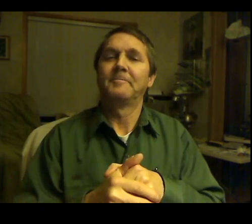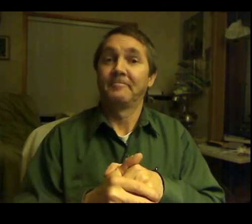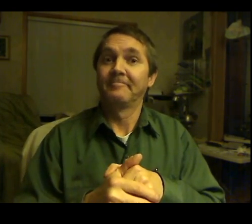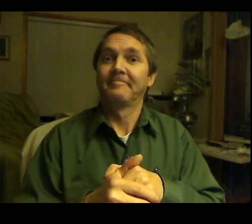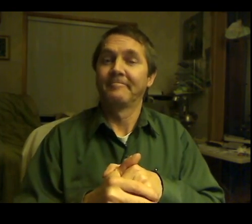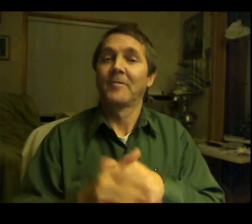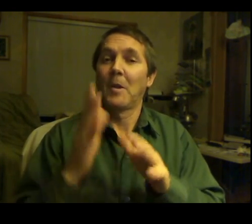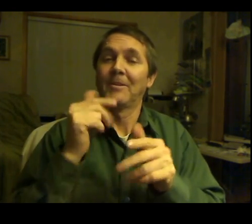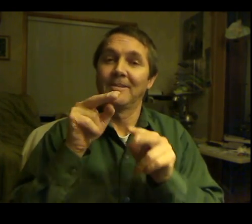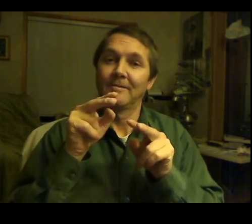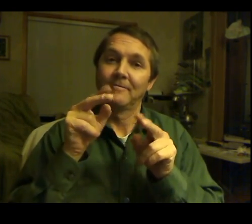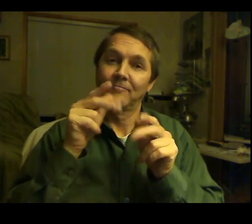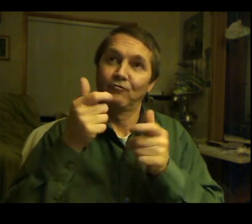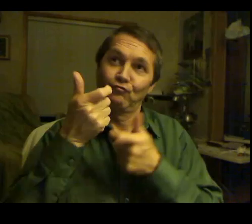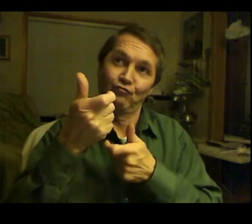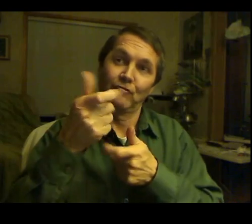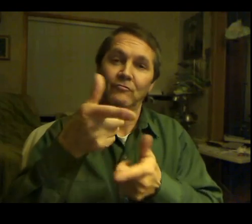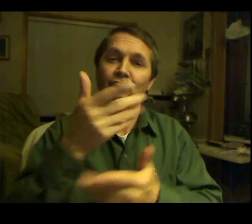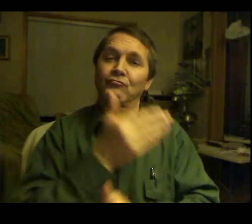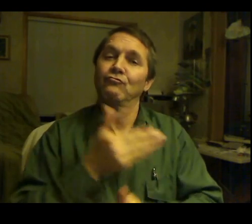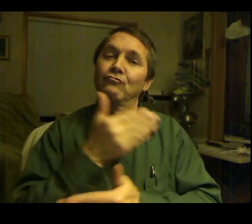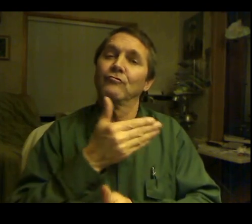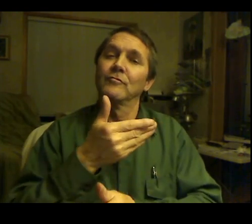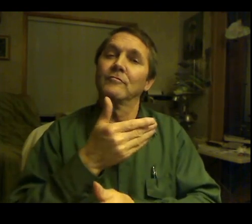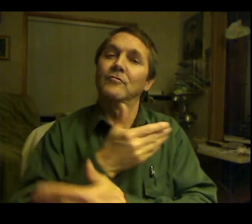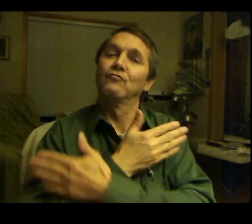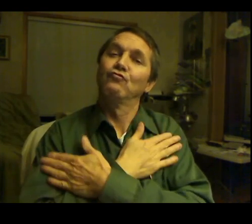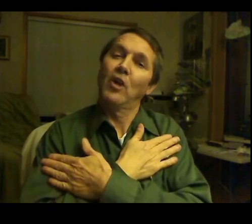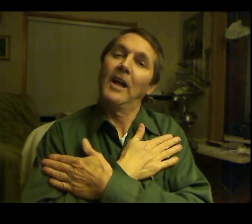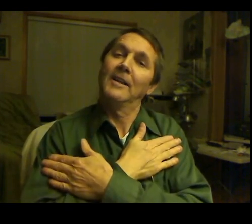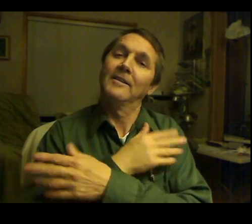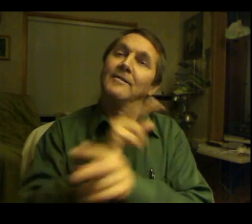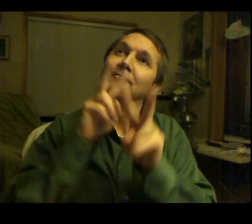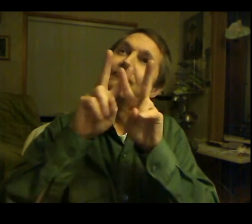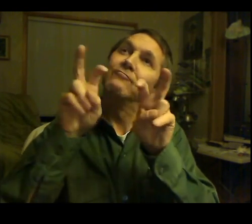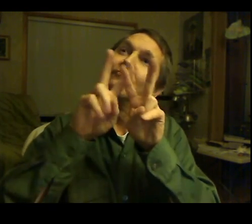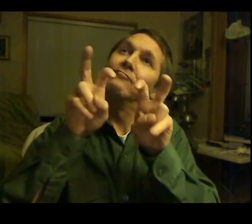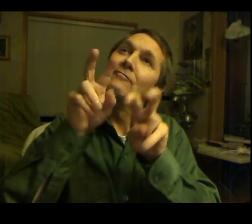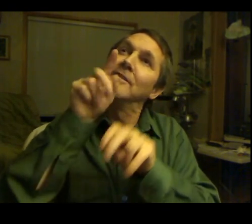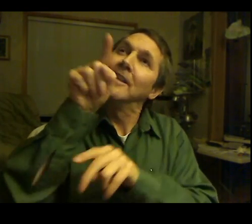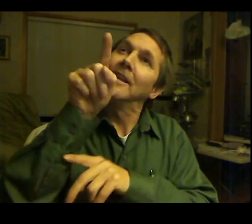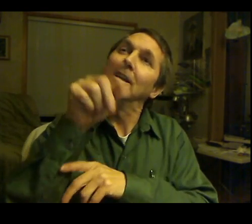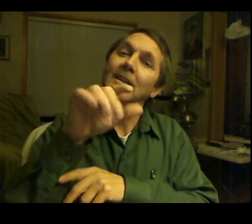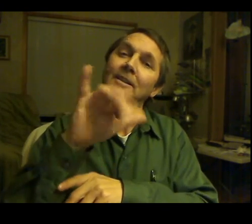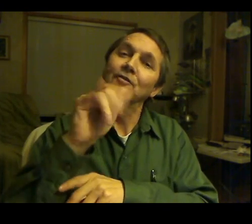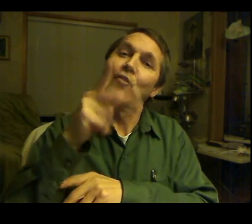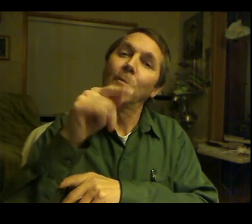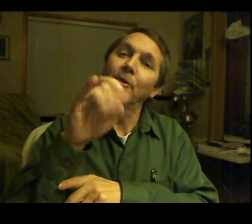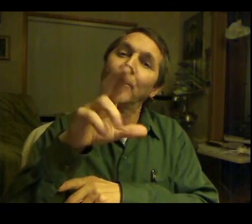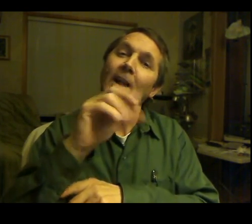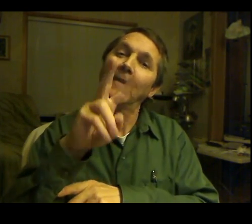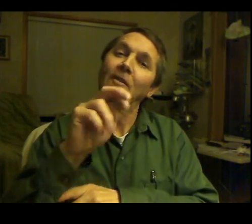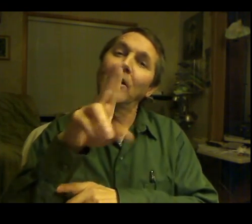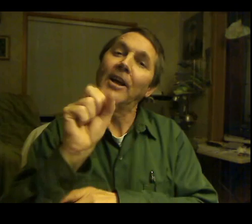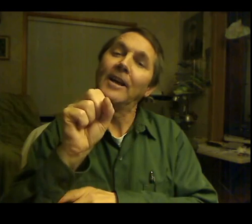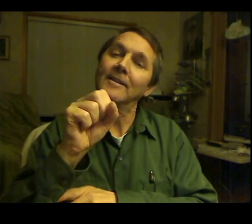car that will be charged at night with electricity, and drive 100 miles on electricity, and never have to fill up in gasoline. That's what it would look like.